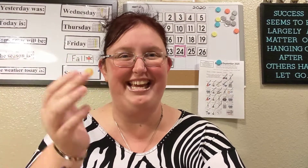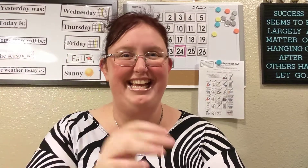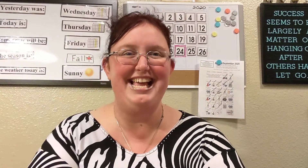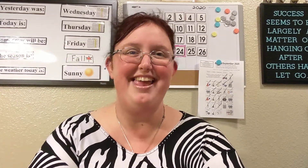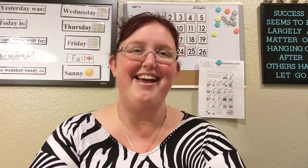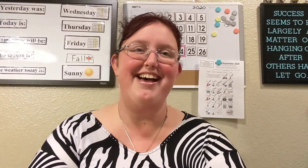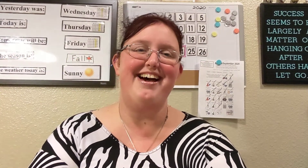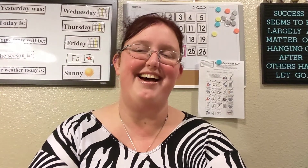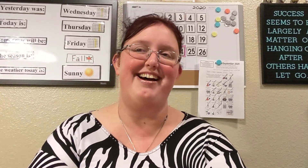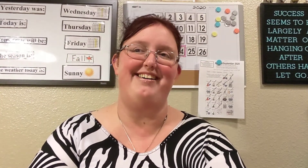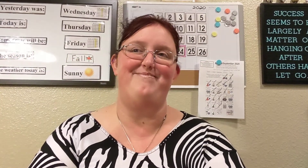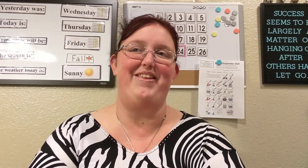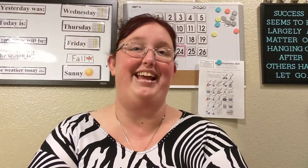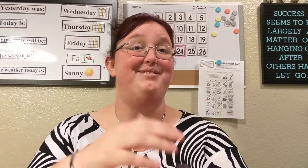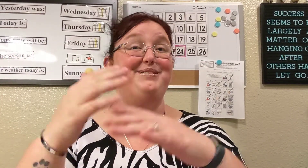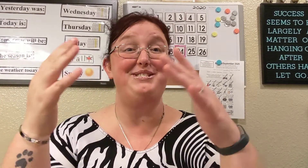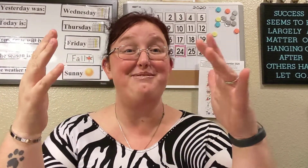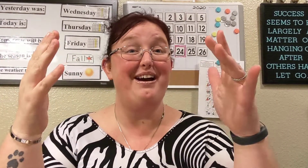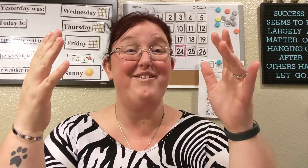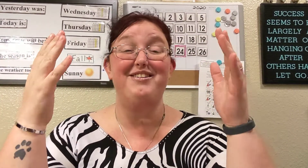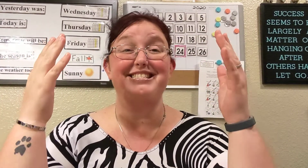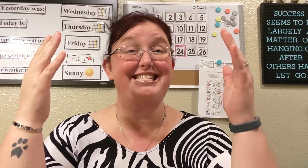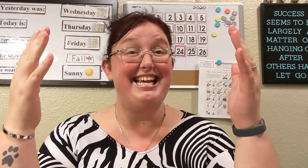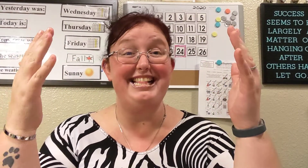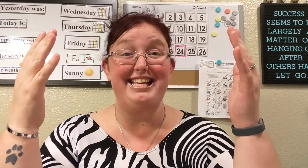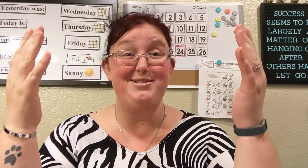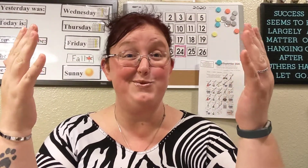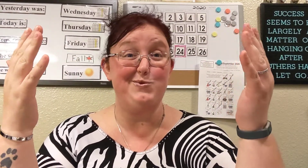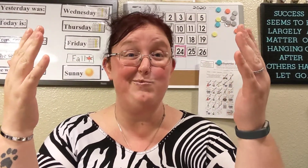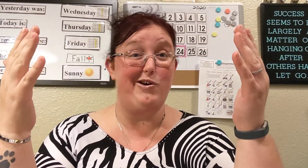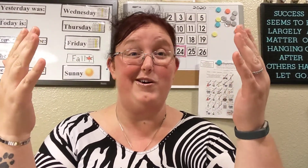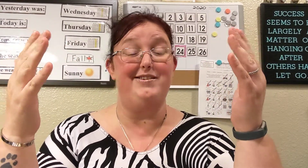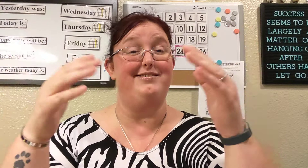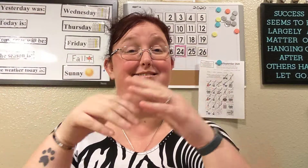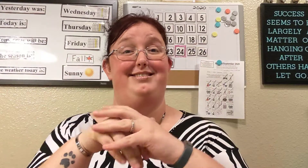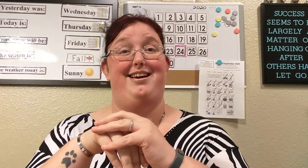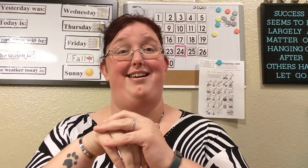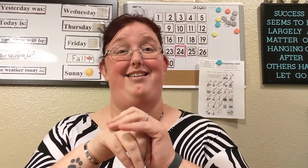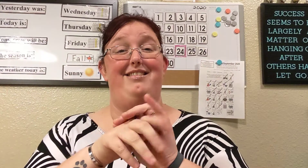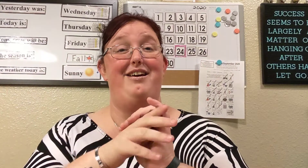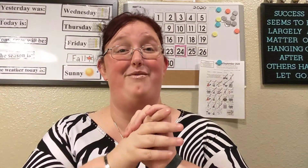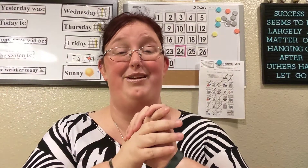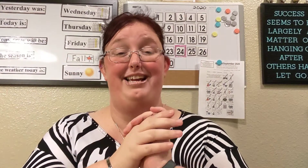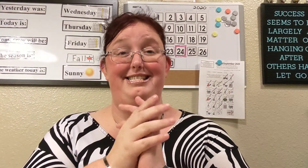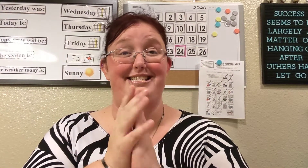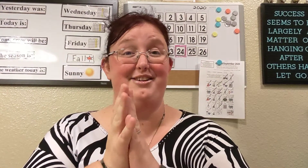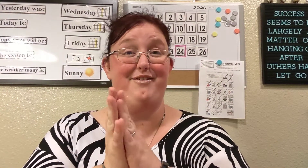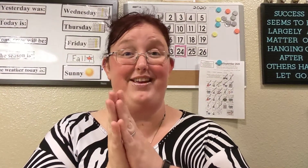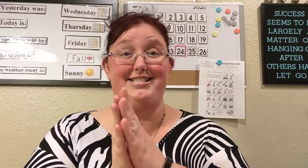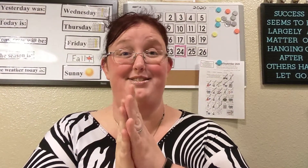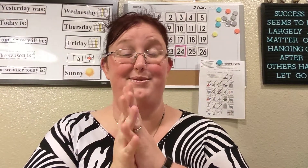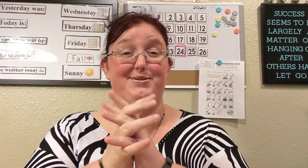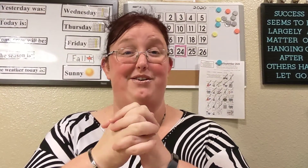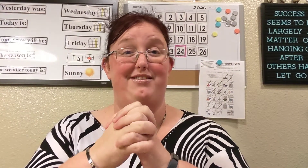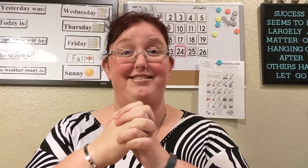um and we do have our daily zoom calls i love when i get to see your faces on those calls